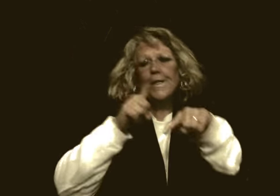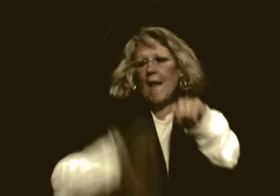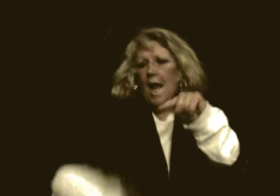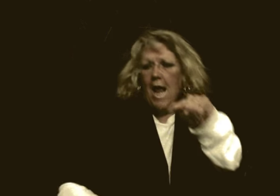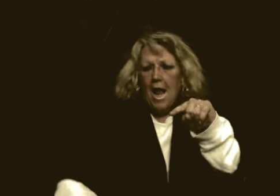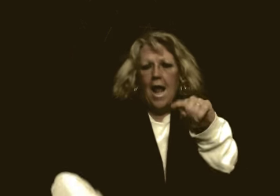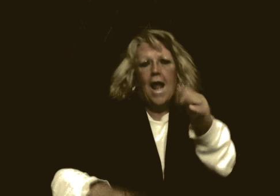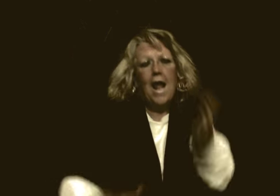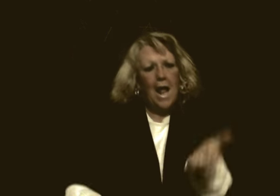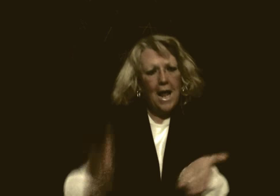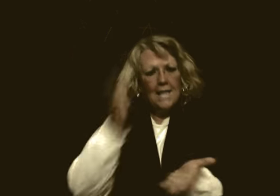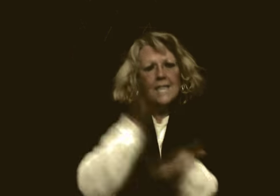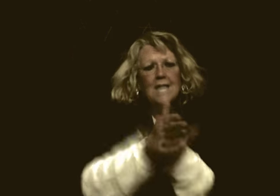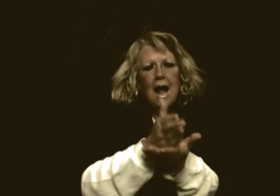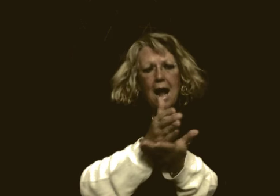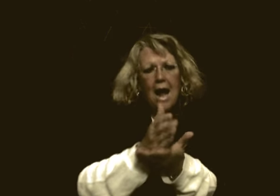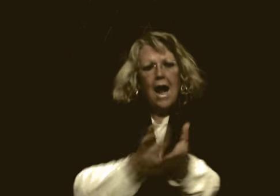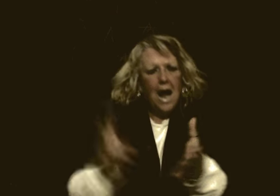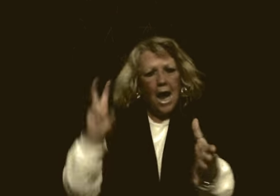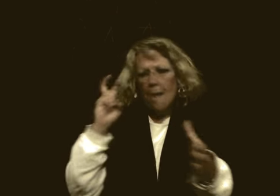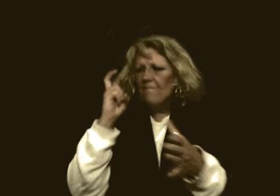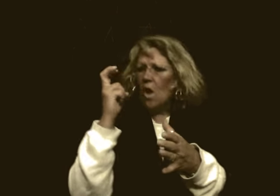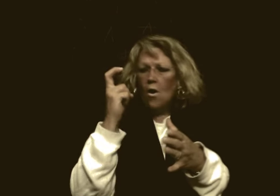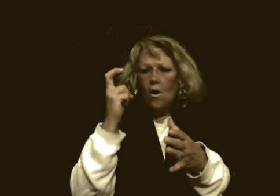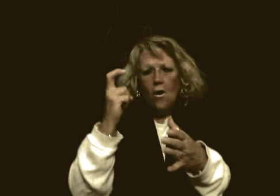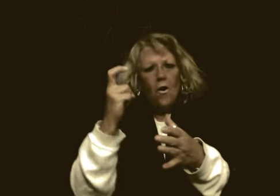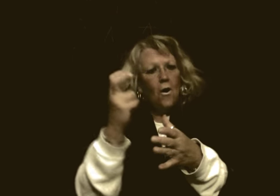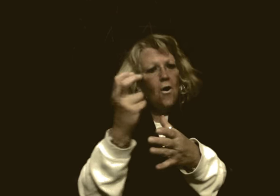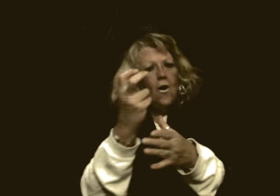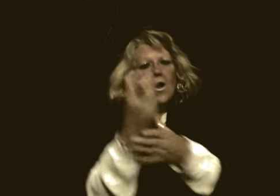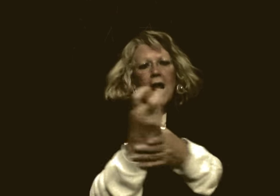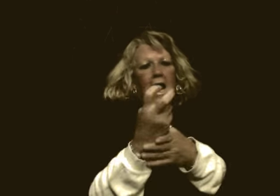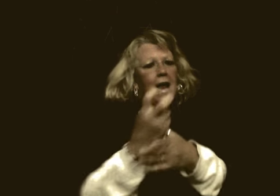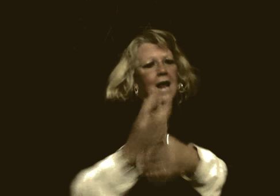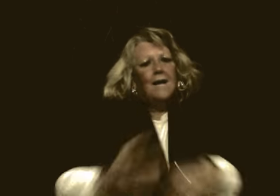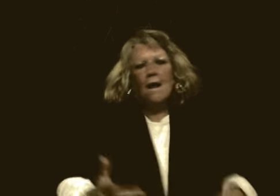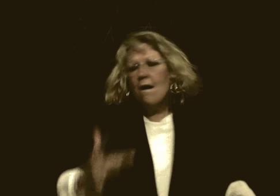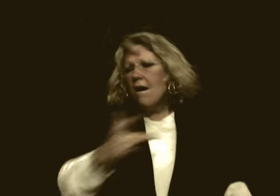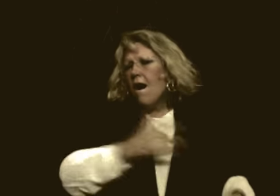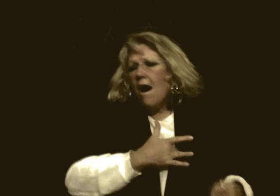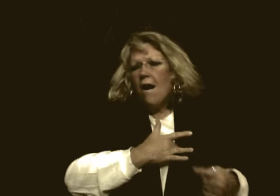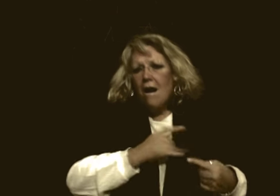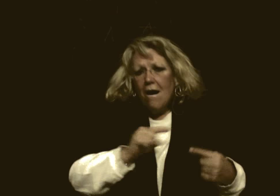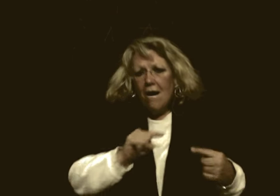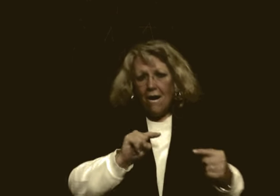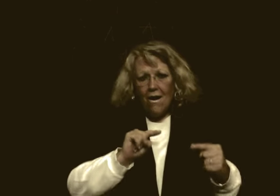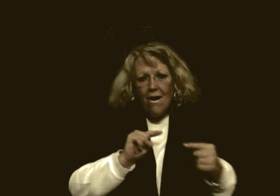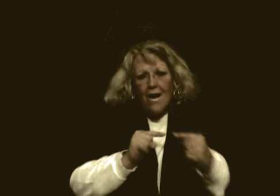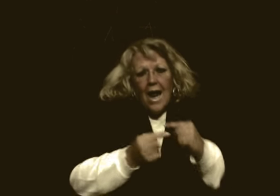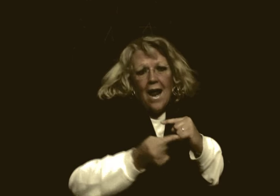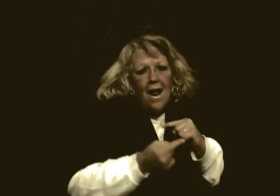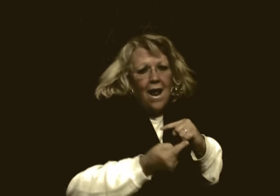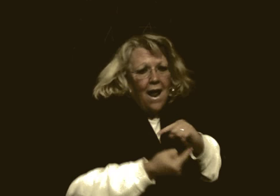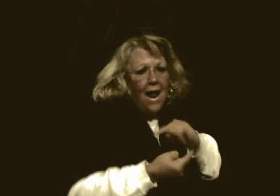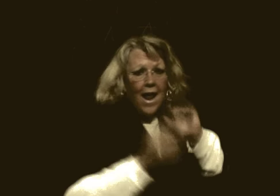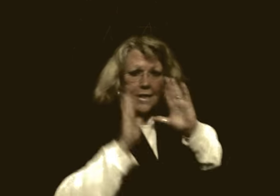Can't stop falling, heart is